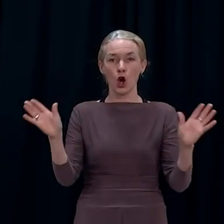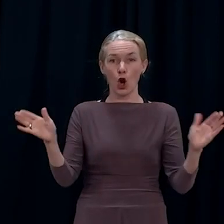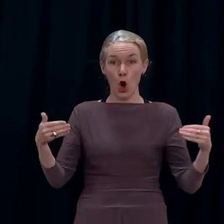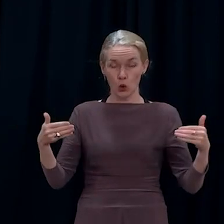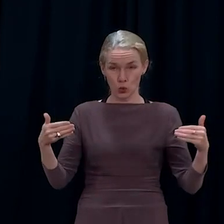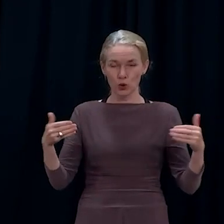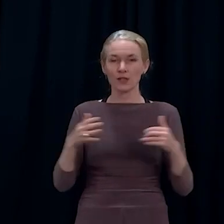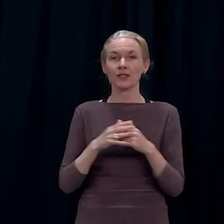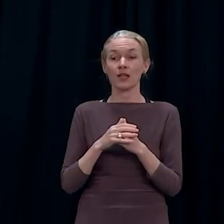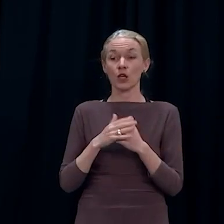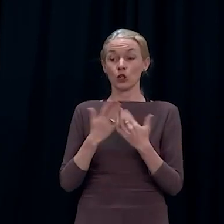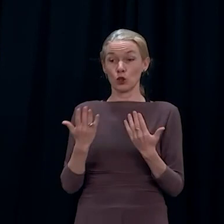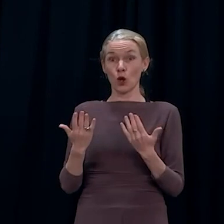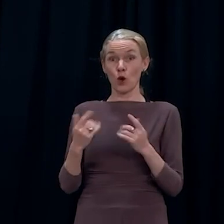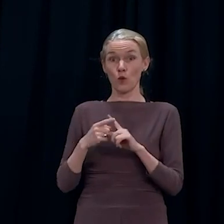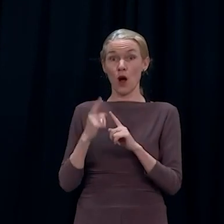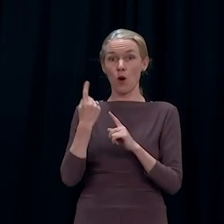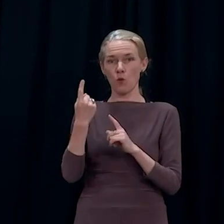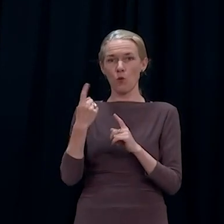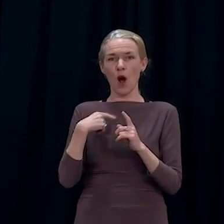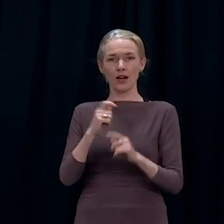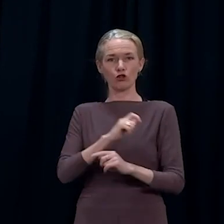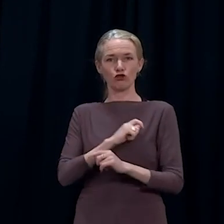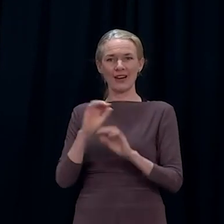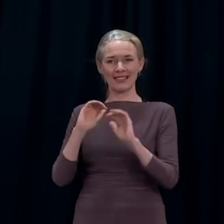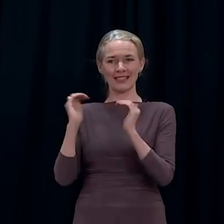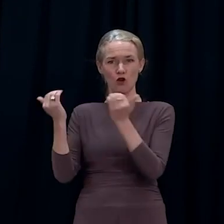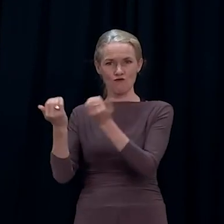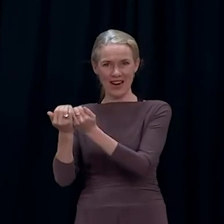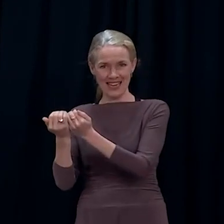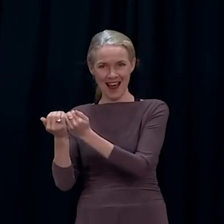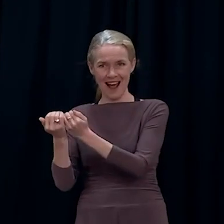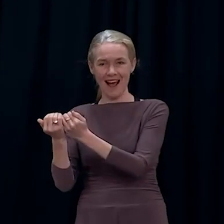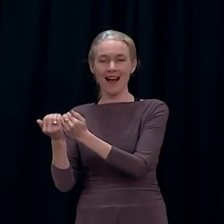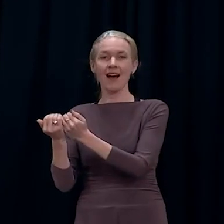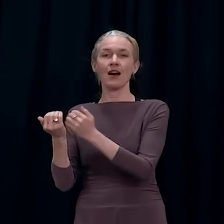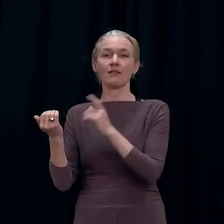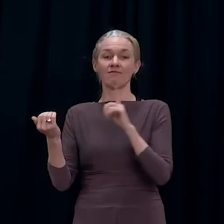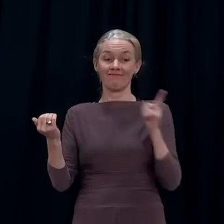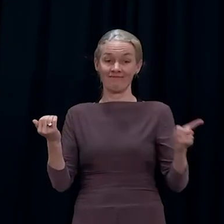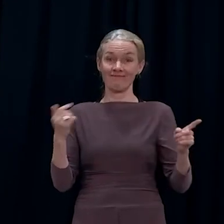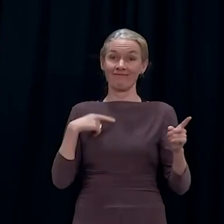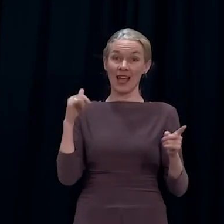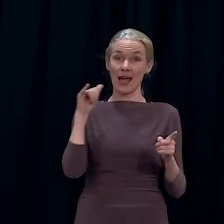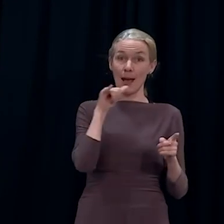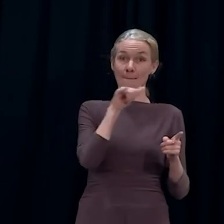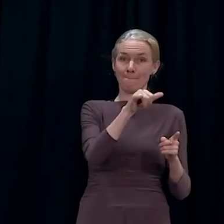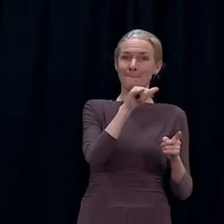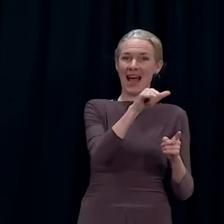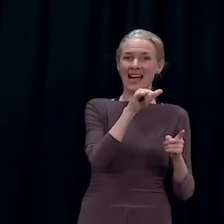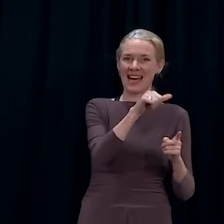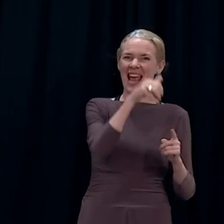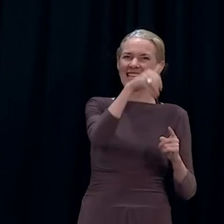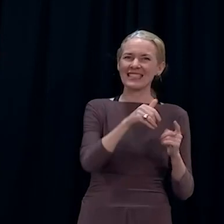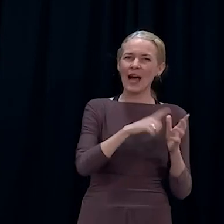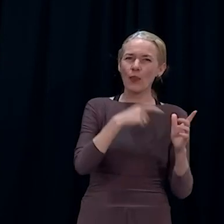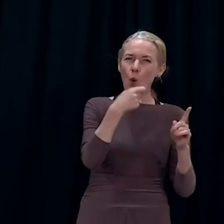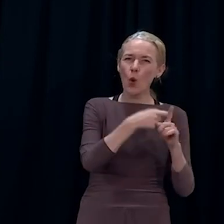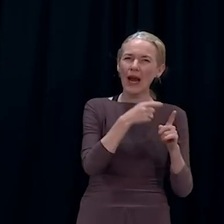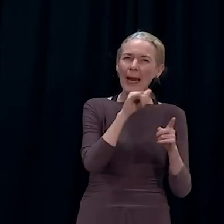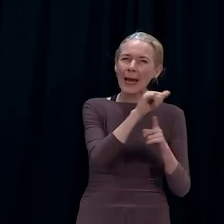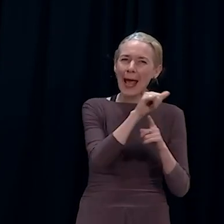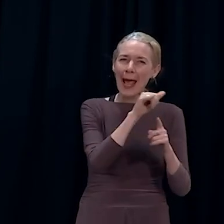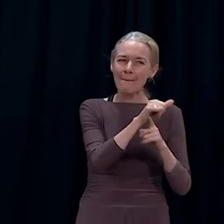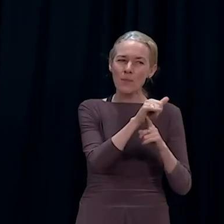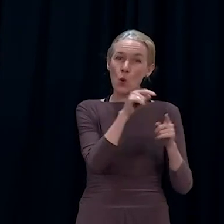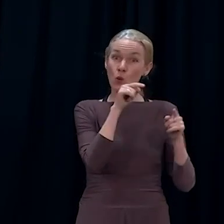centre in Mangere reopened shortly after 9am, after two marquees that had come down were re-erected and